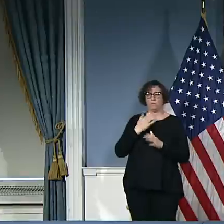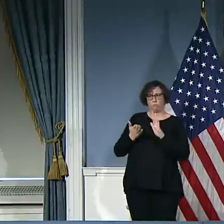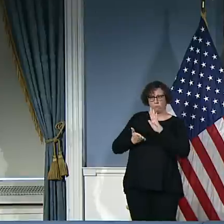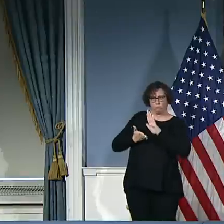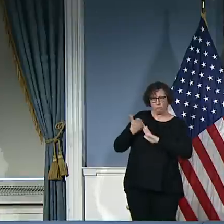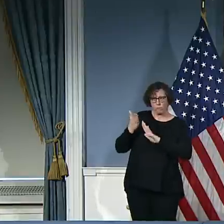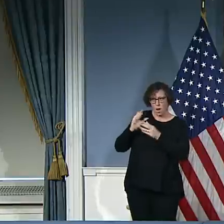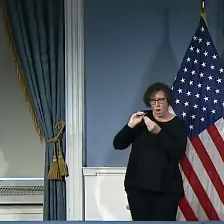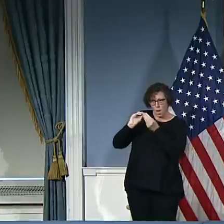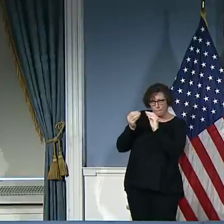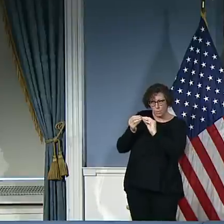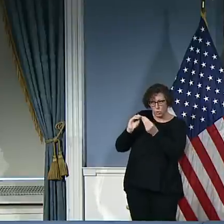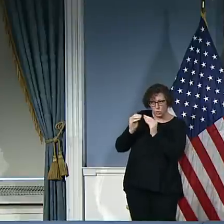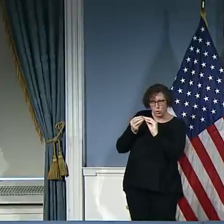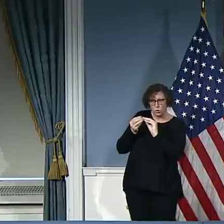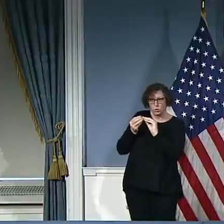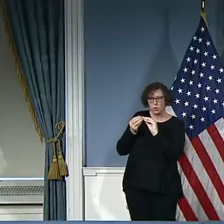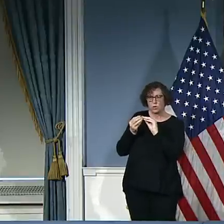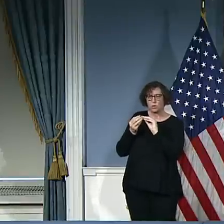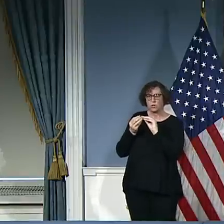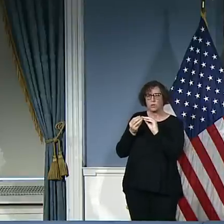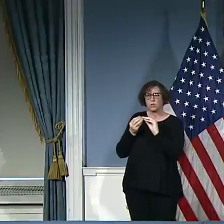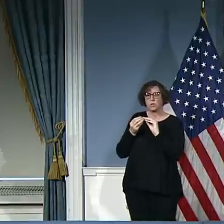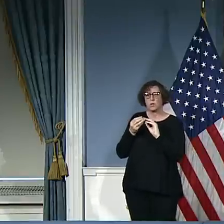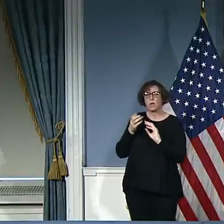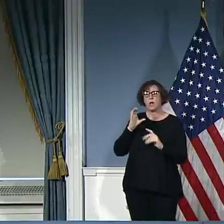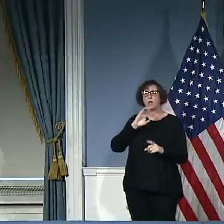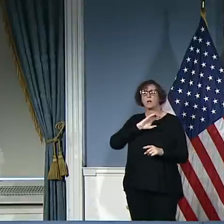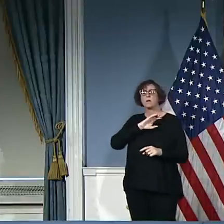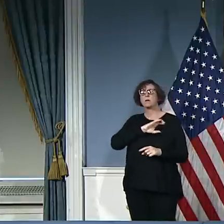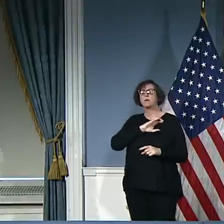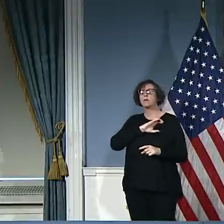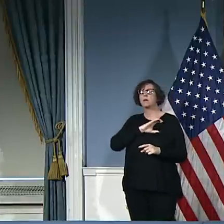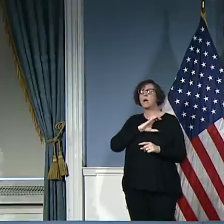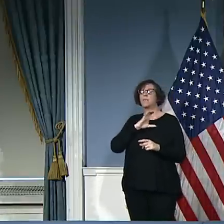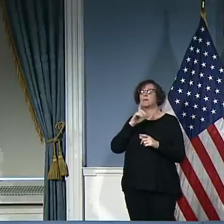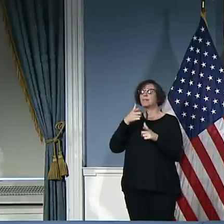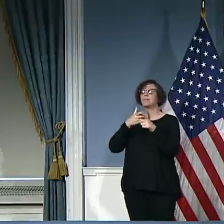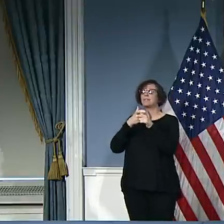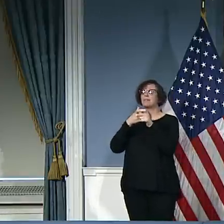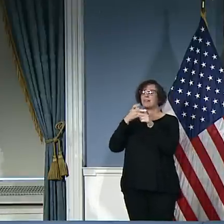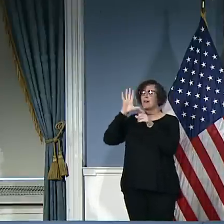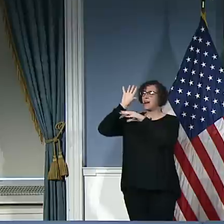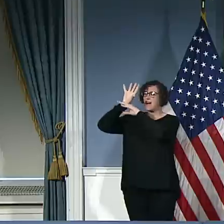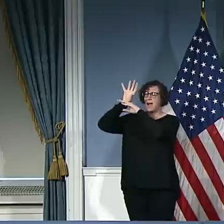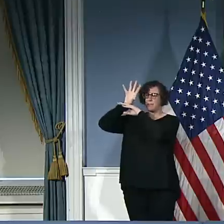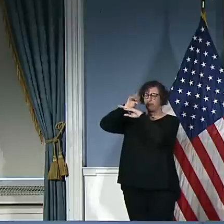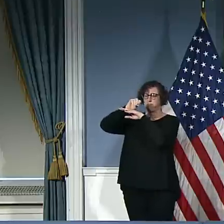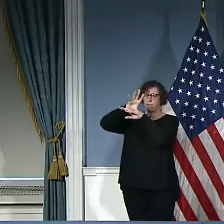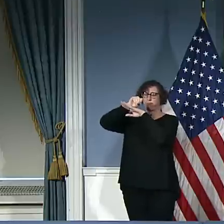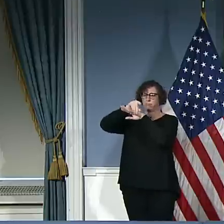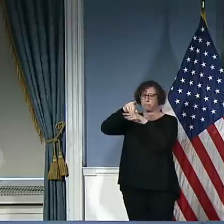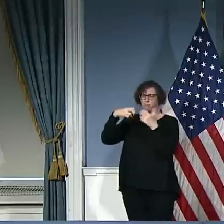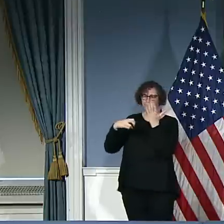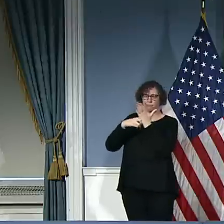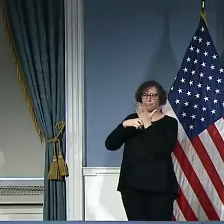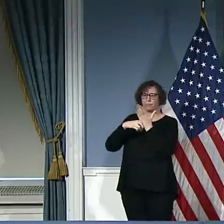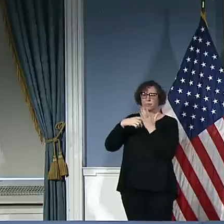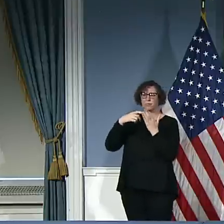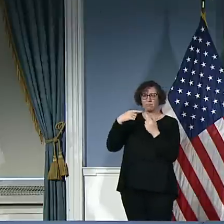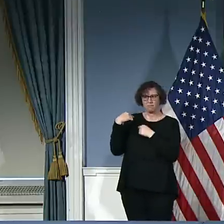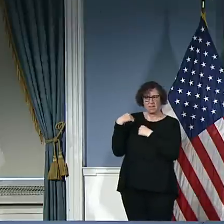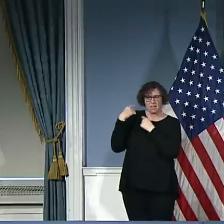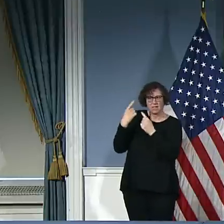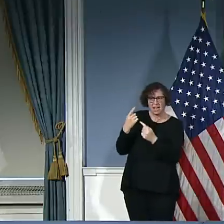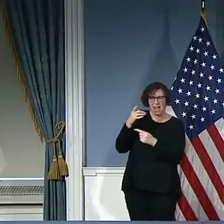roughly the same number of tickets over the last eight days as they did during the comparable eight day period in January, when we all know